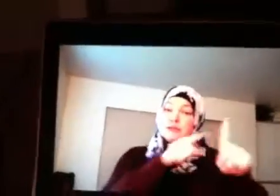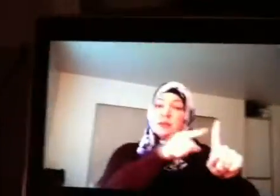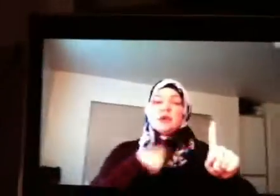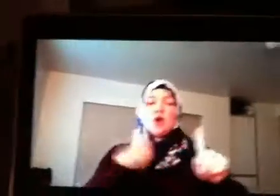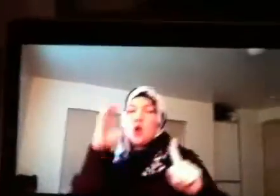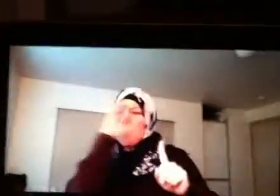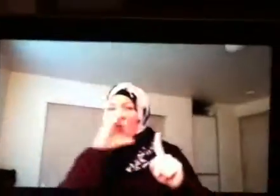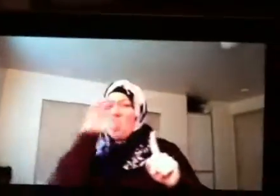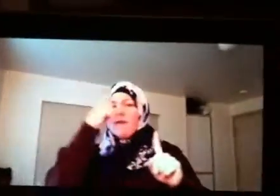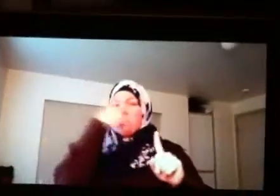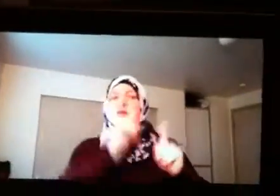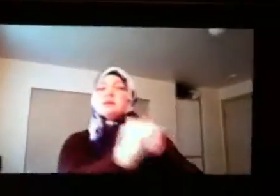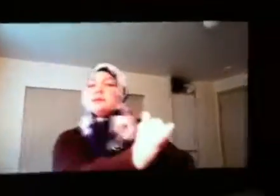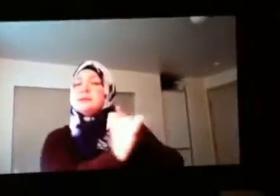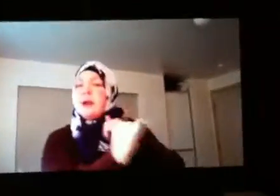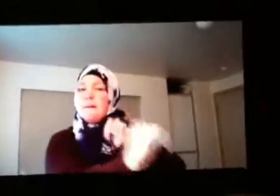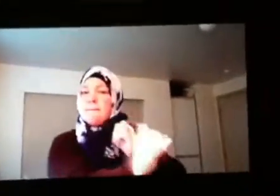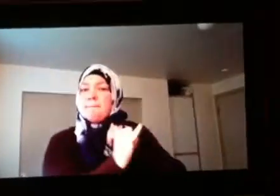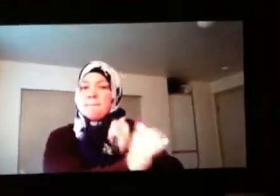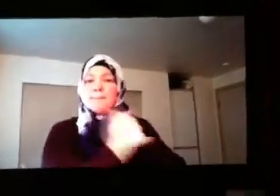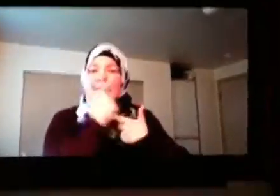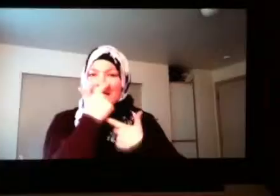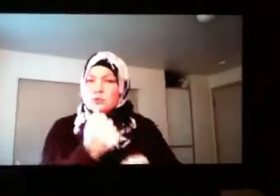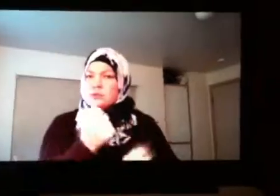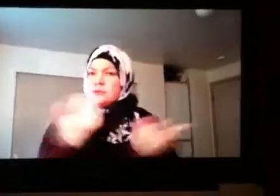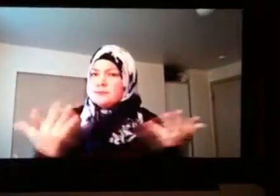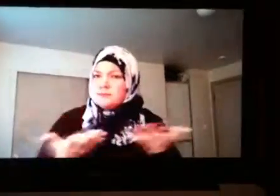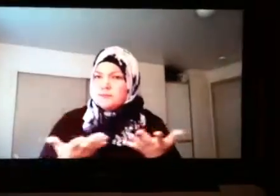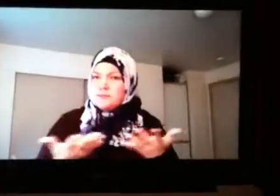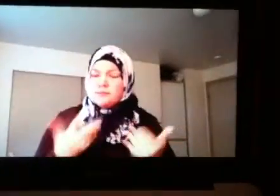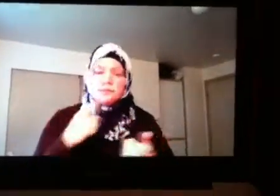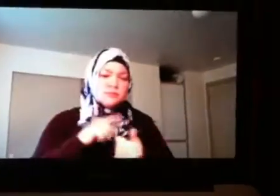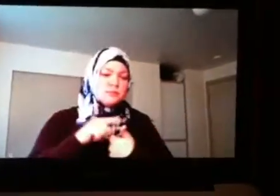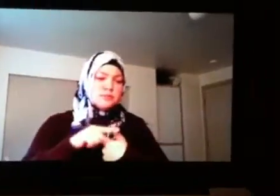When you get friends or married or the same.